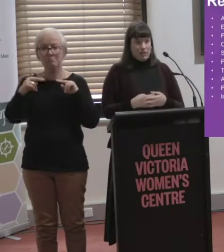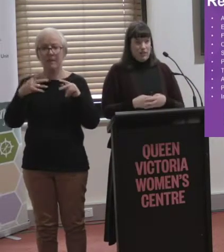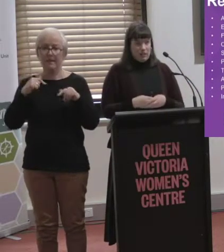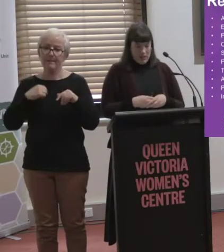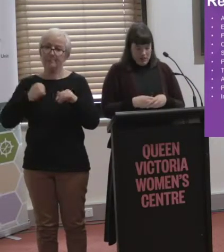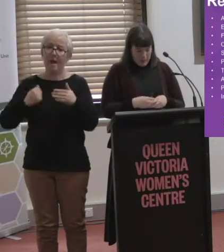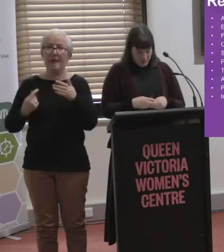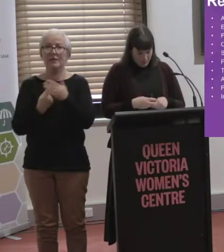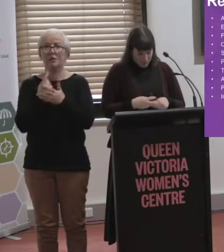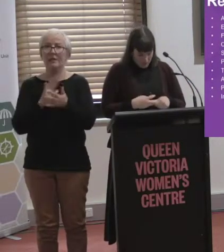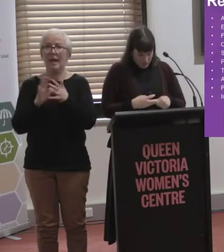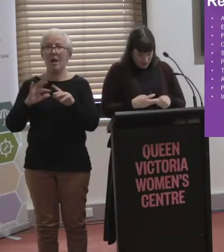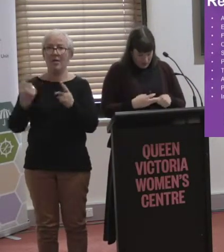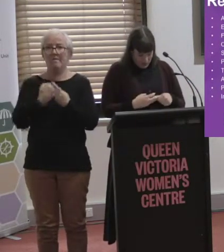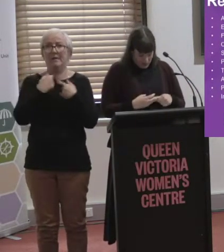they affect me.